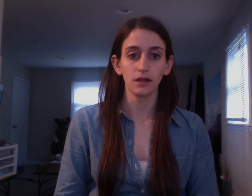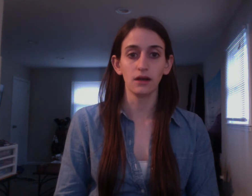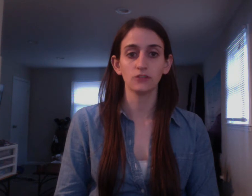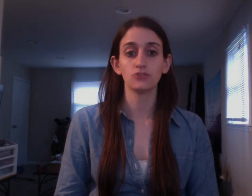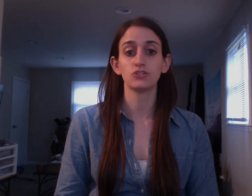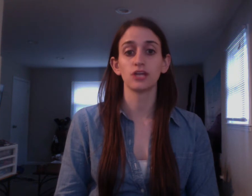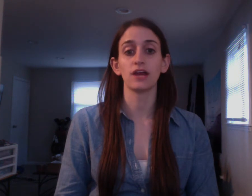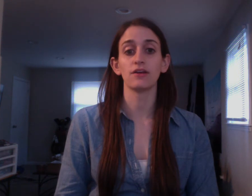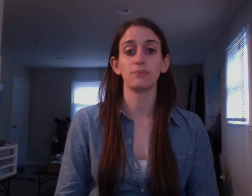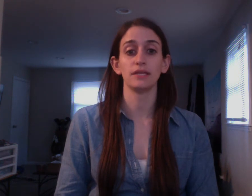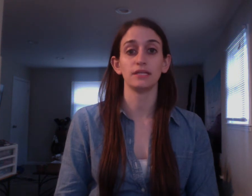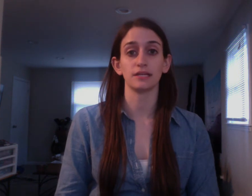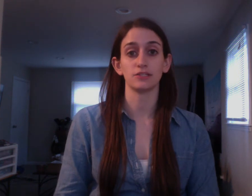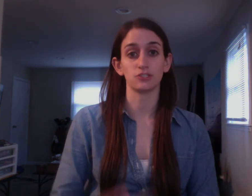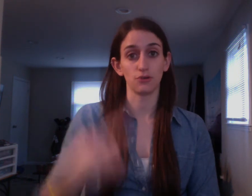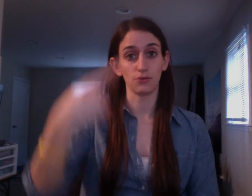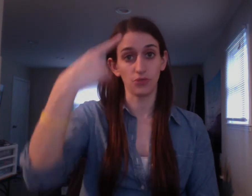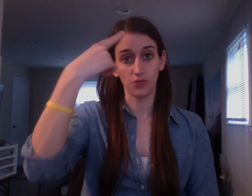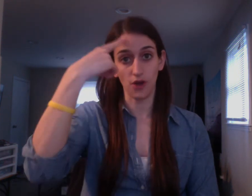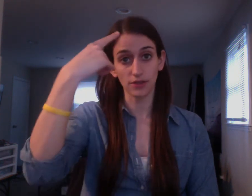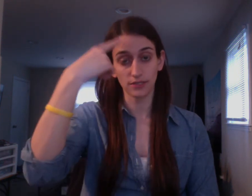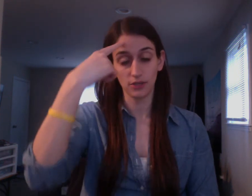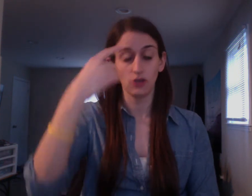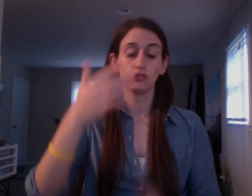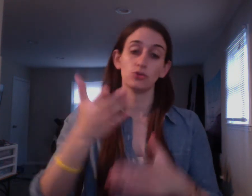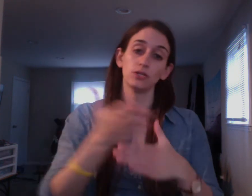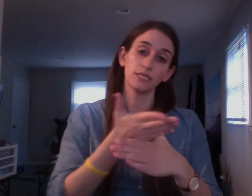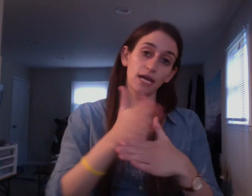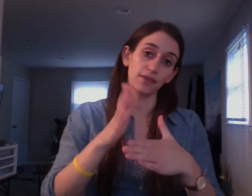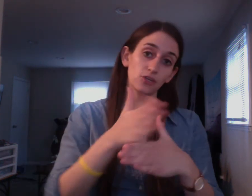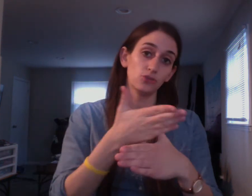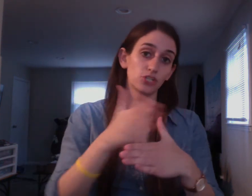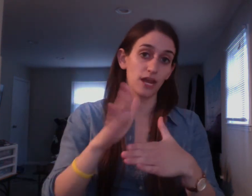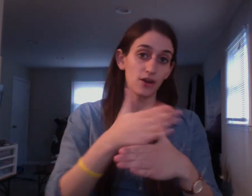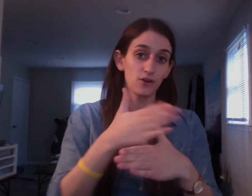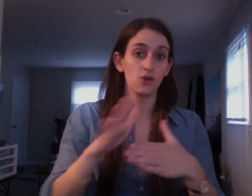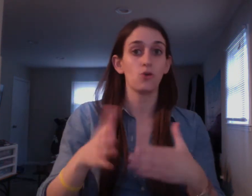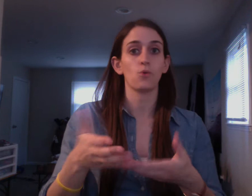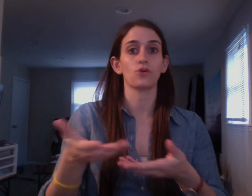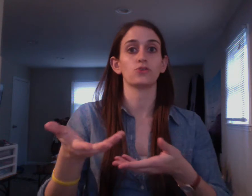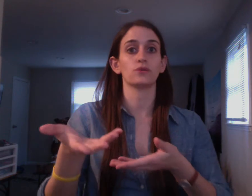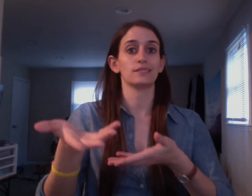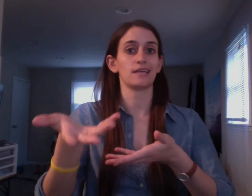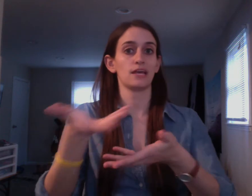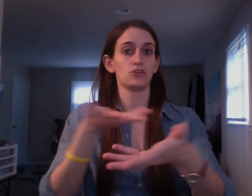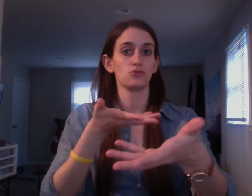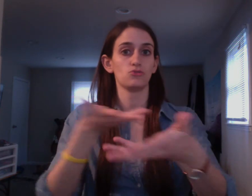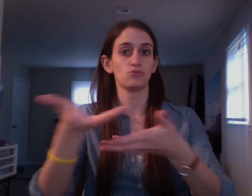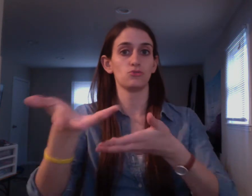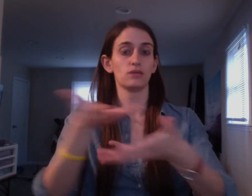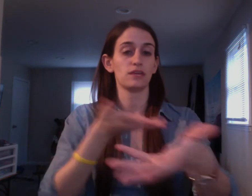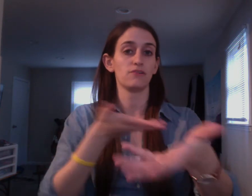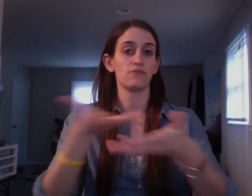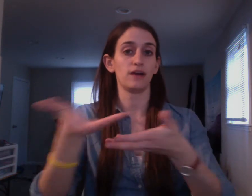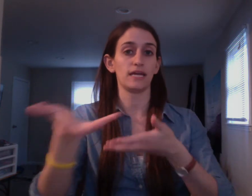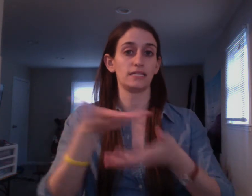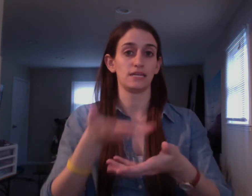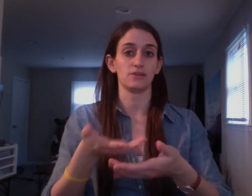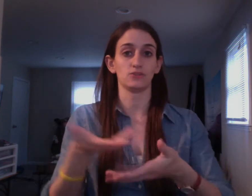To share opinions, so thoughts, you could sign that you share or you could say you give ideas, so